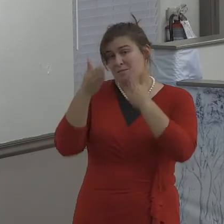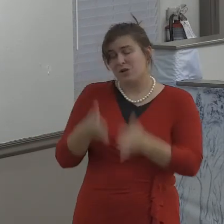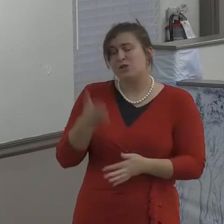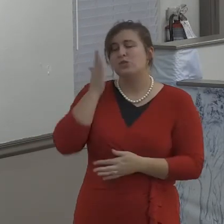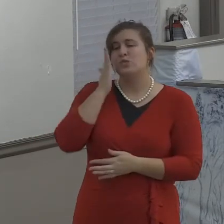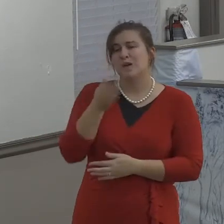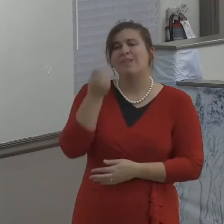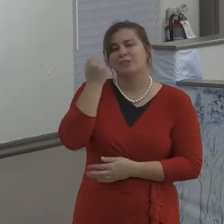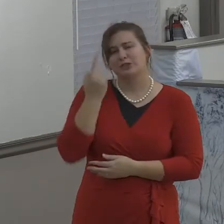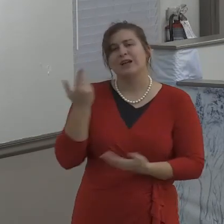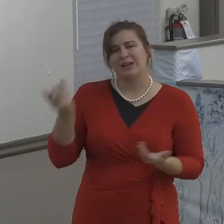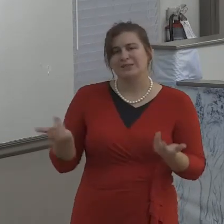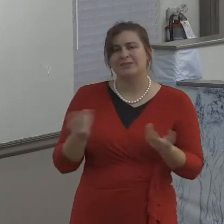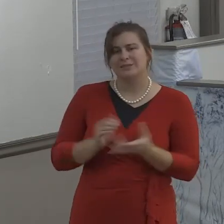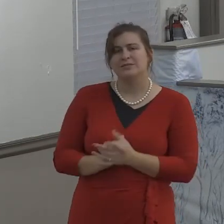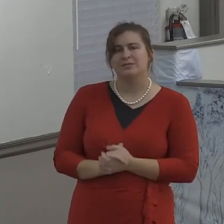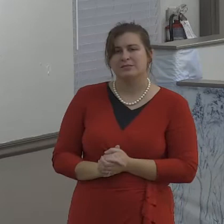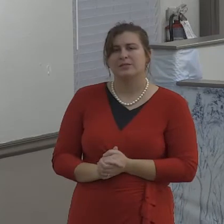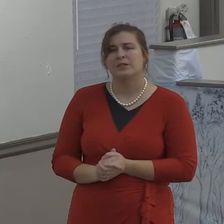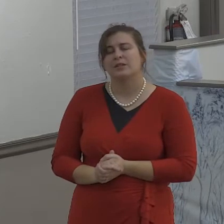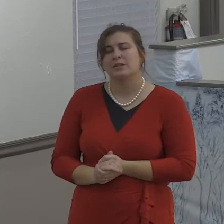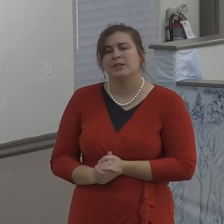so forgiveness must be there.